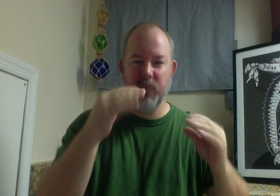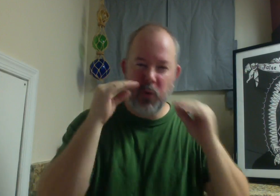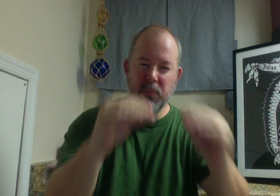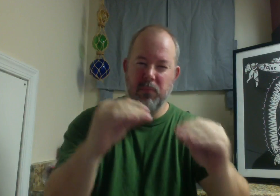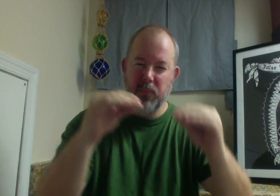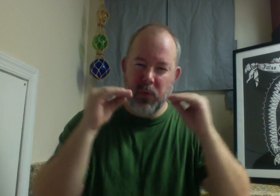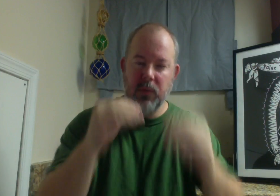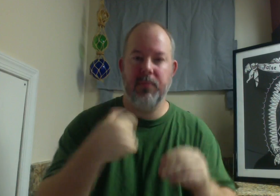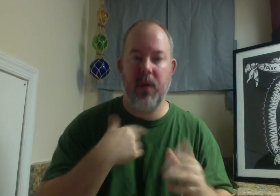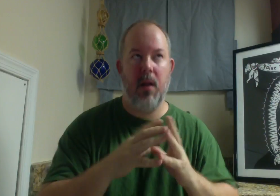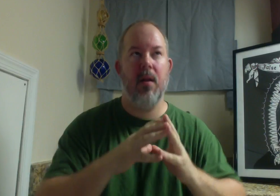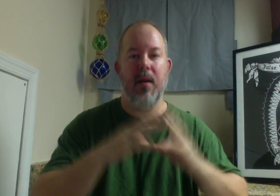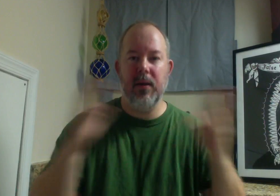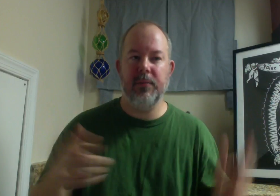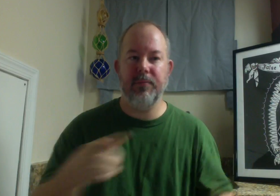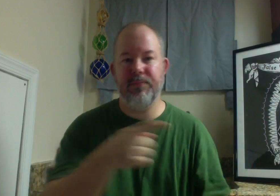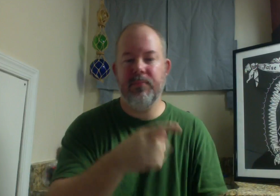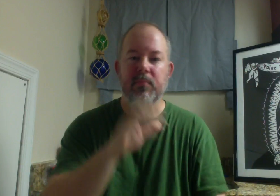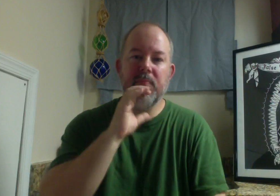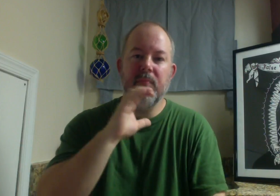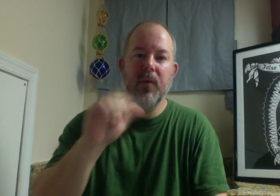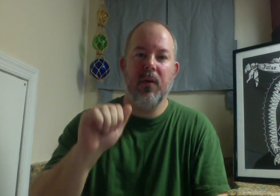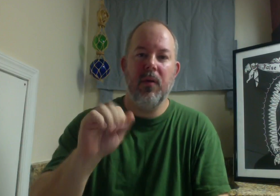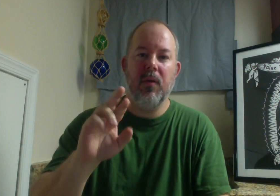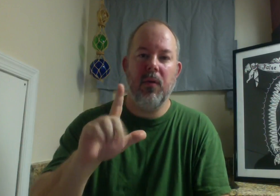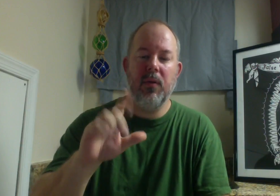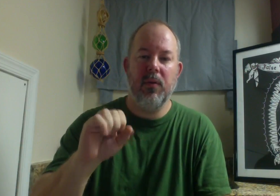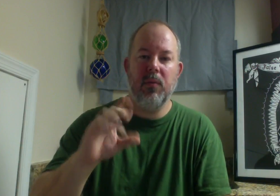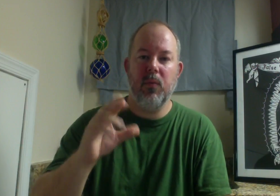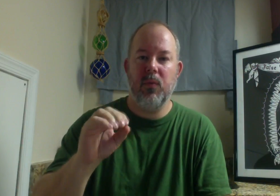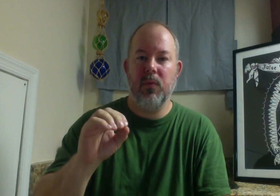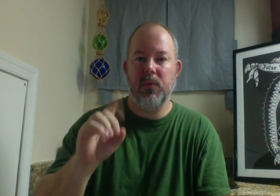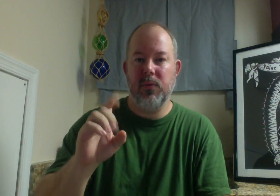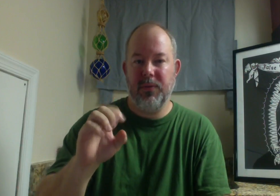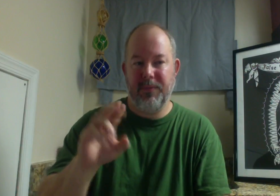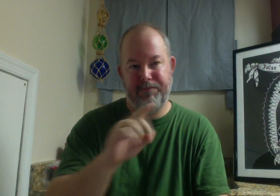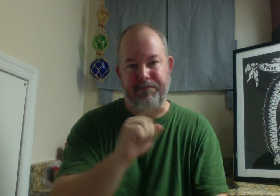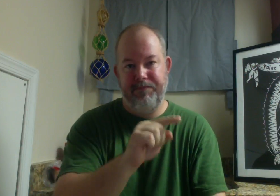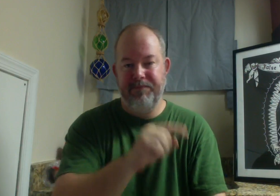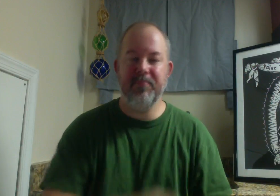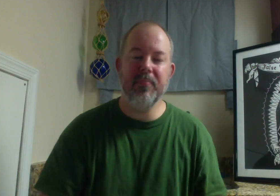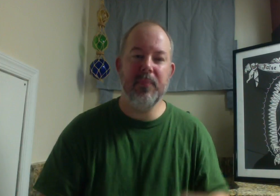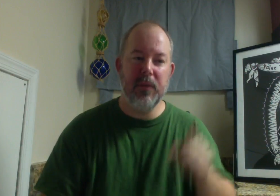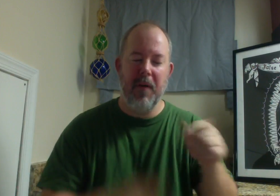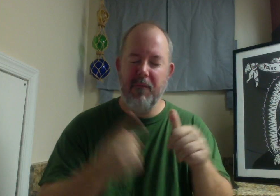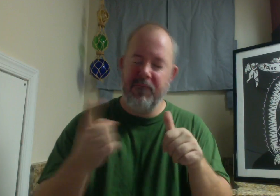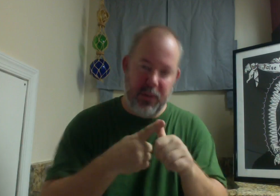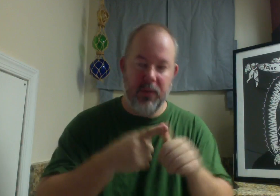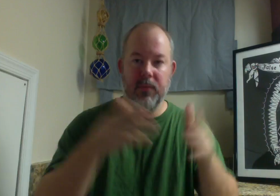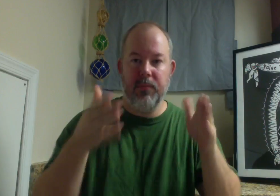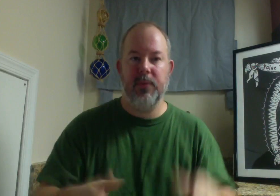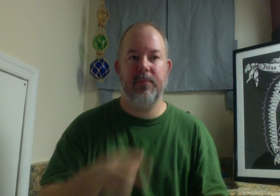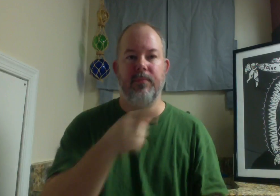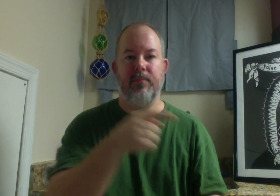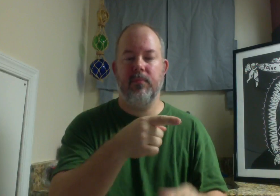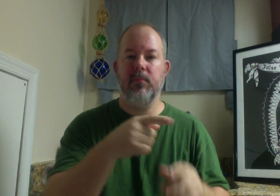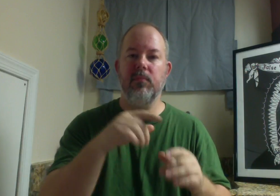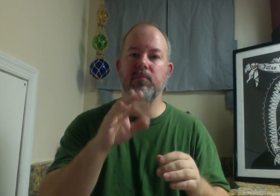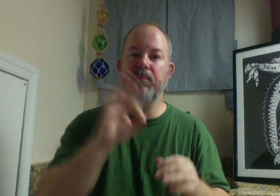Let's go to live program. I'm telling you, if we're not here, then we'll be here yet. We've been here for